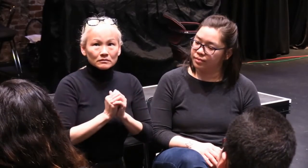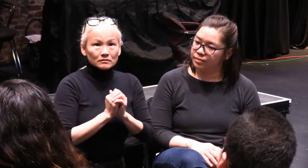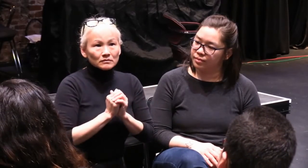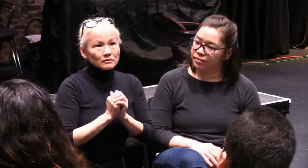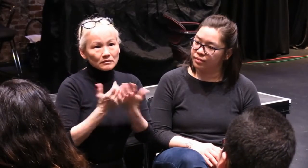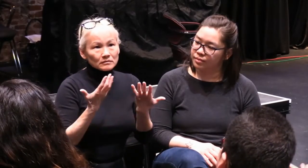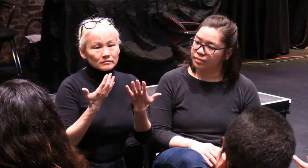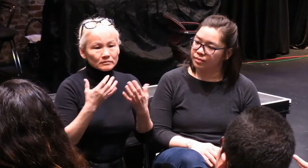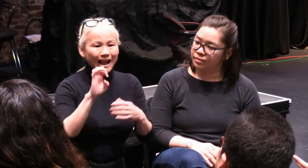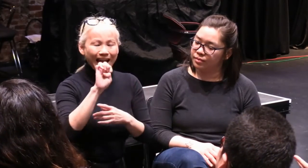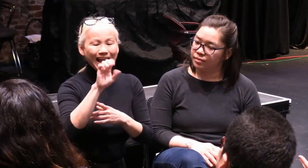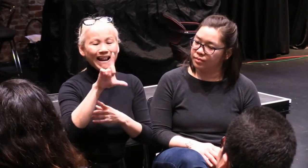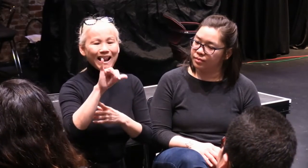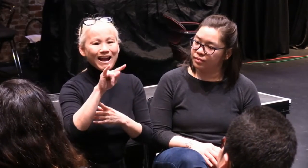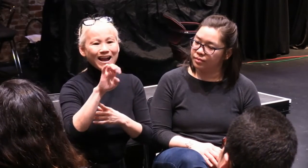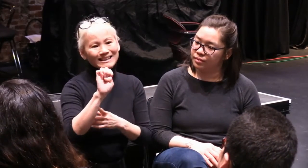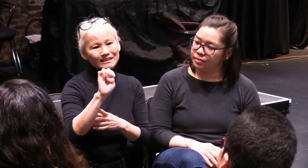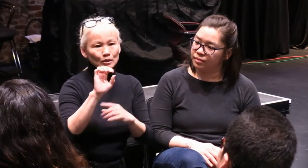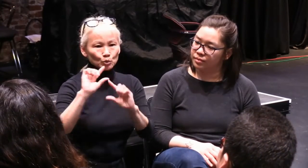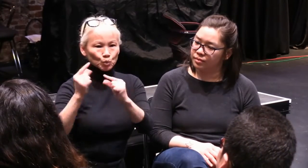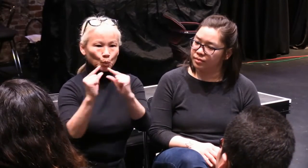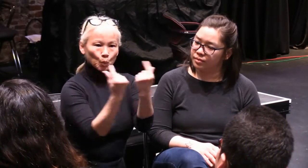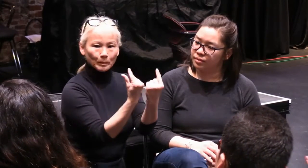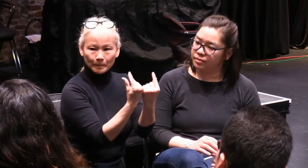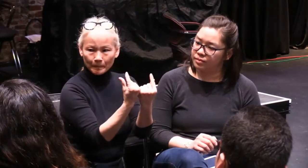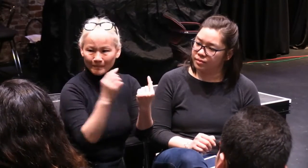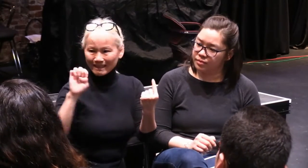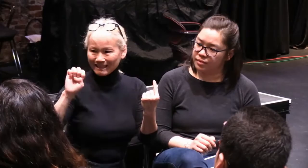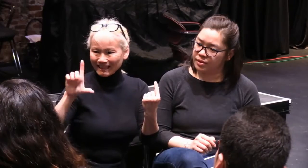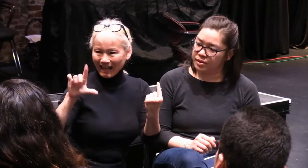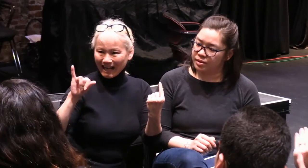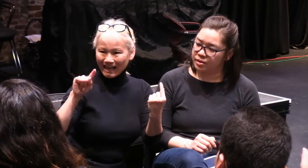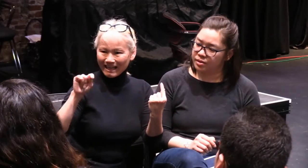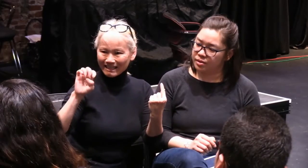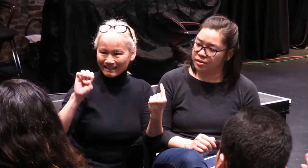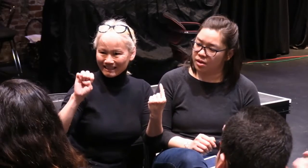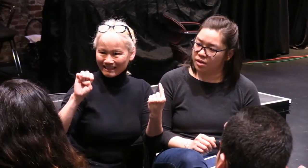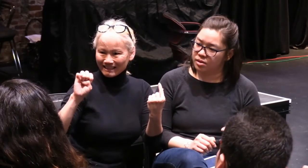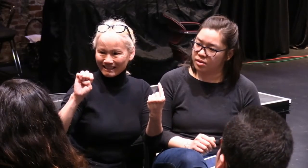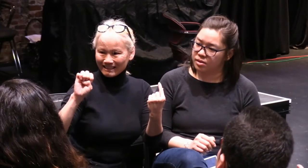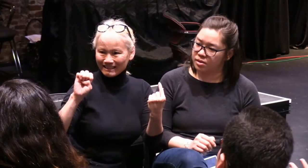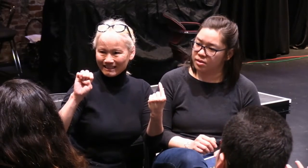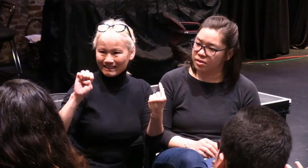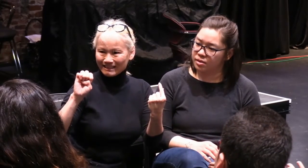certain stakes that are at risk. There are often elite groups that have agendas,